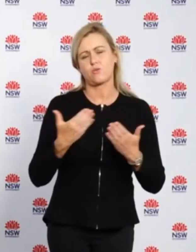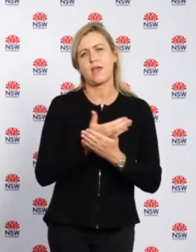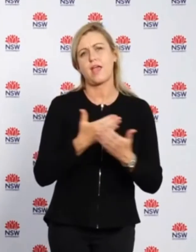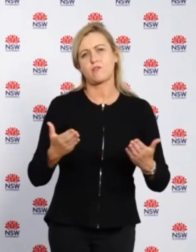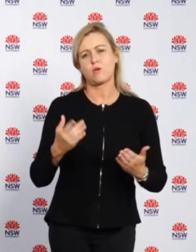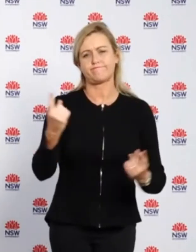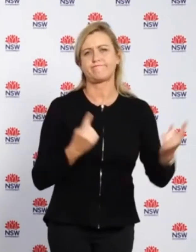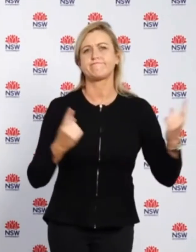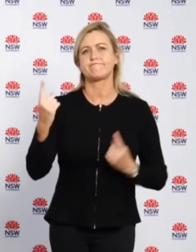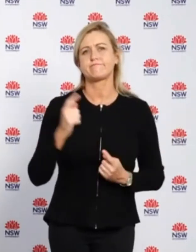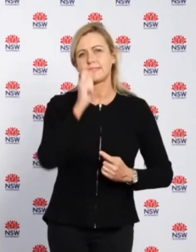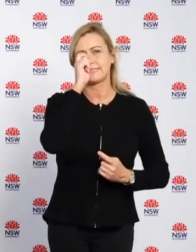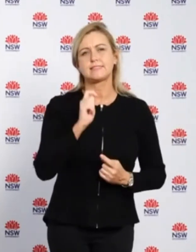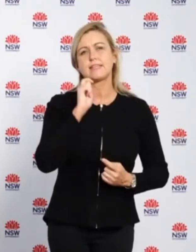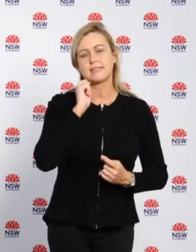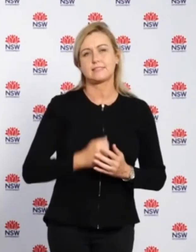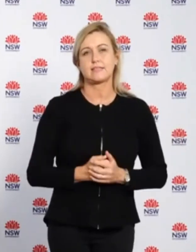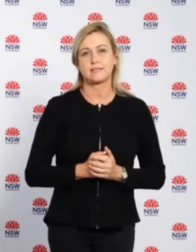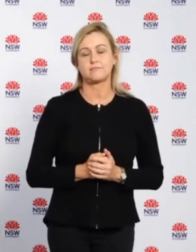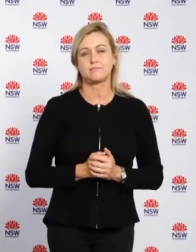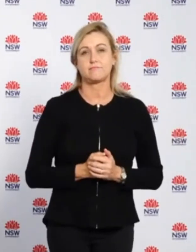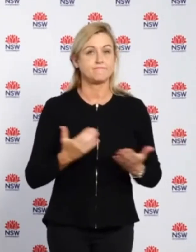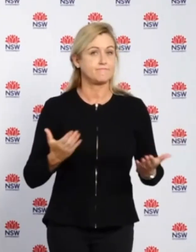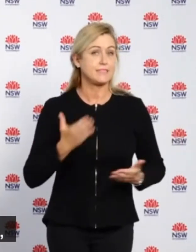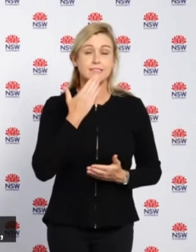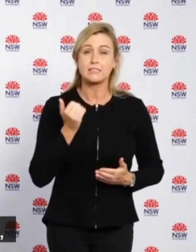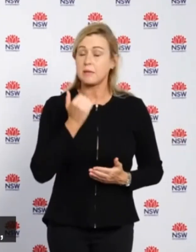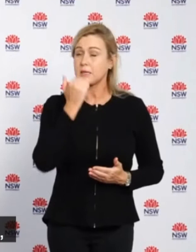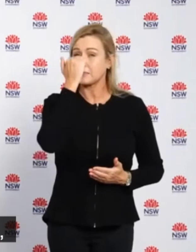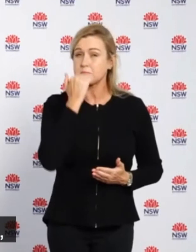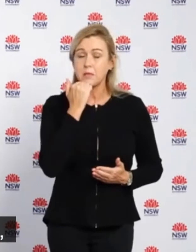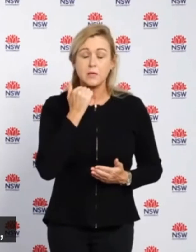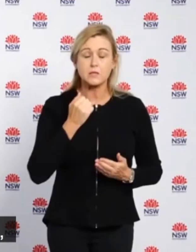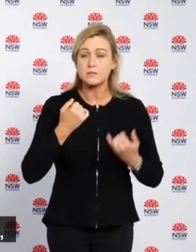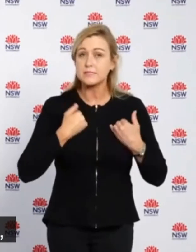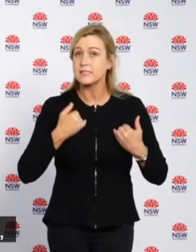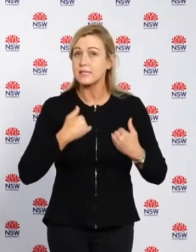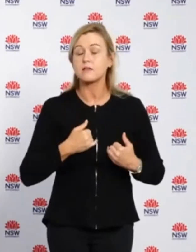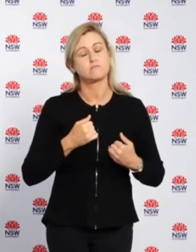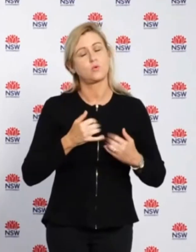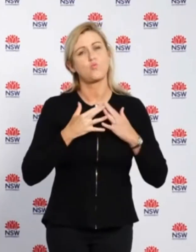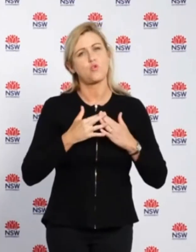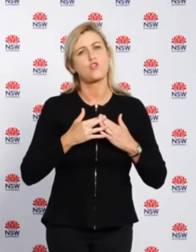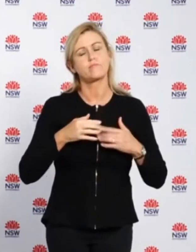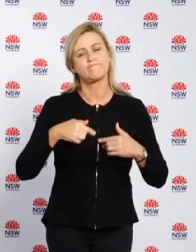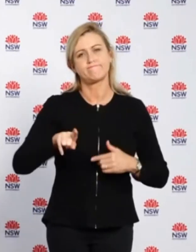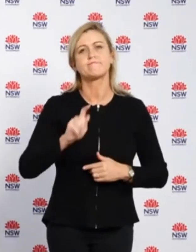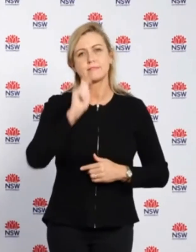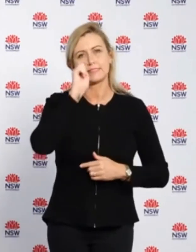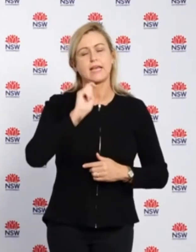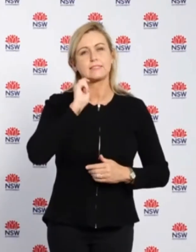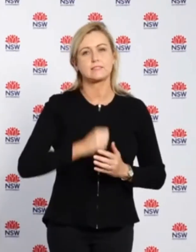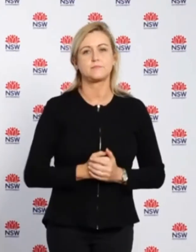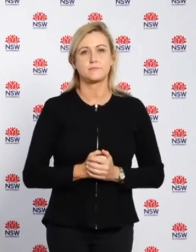for coming forward for testing even if you have the mildest of symptoms. For people who do have COVID,